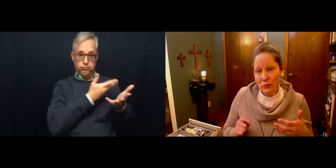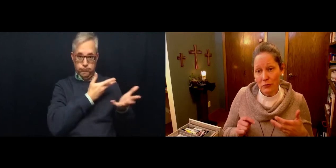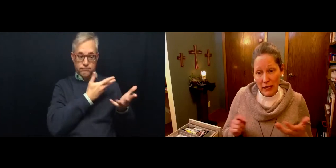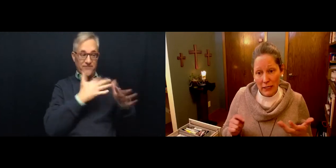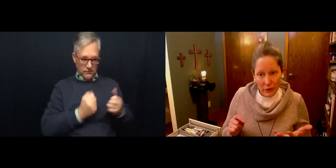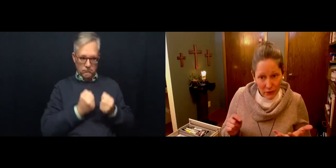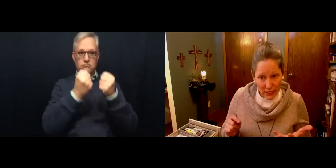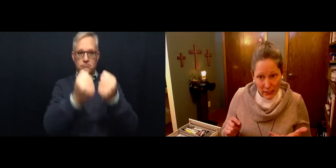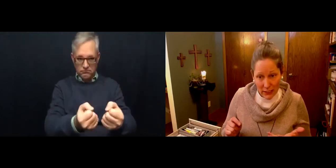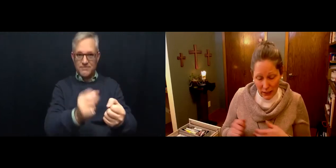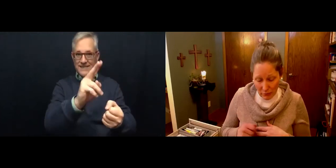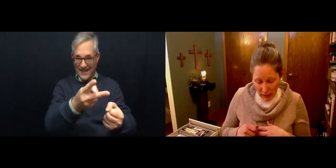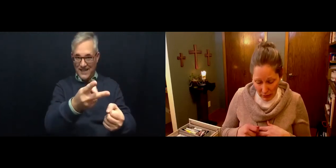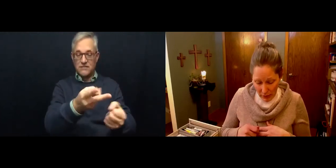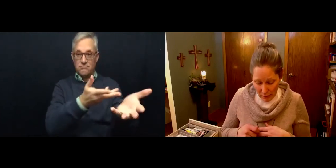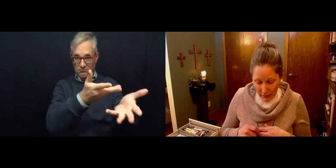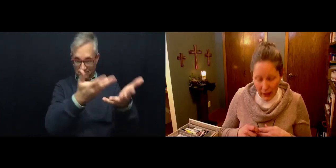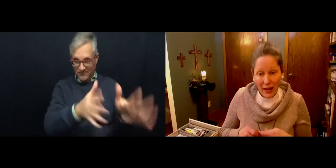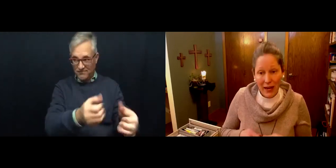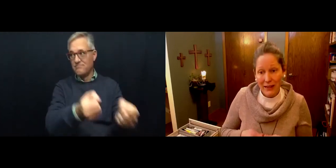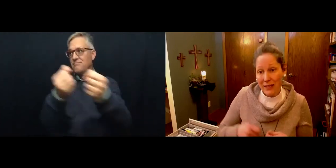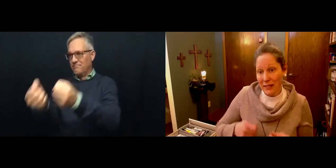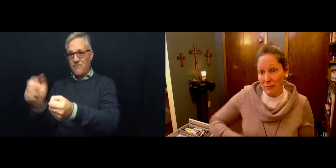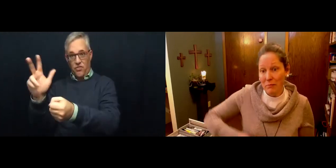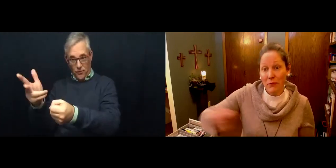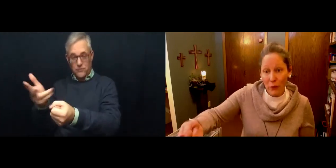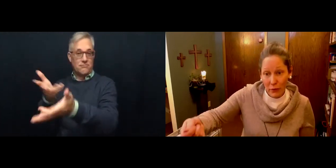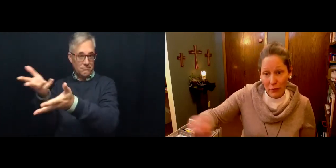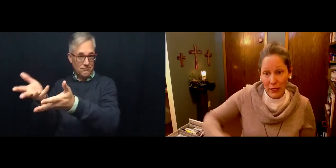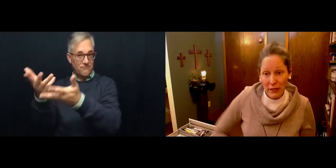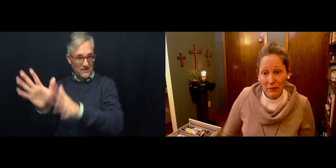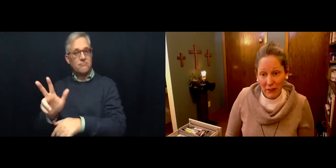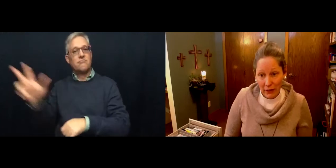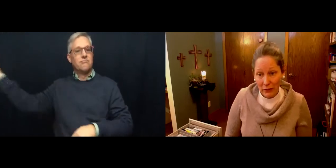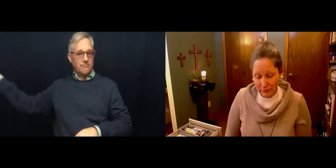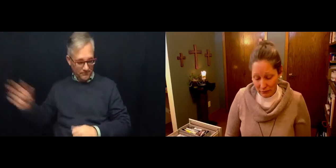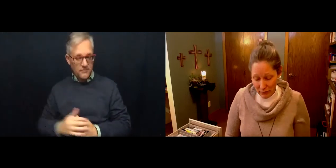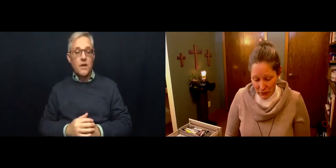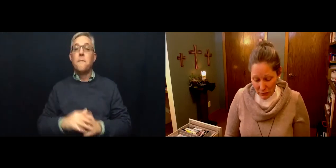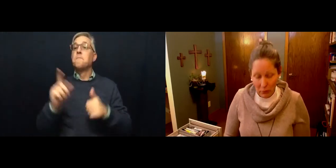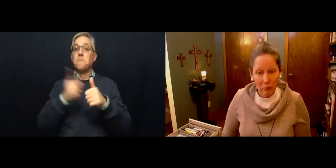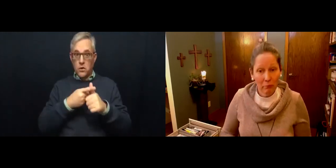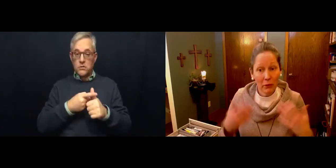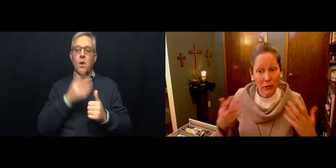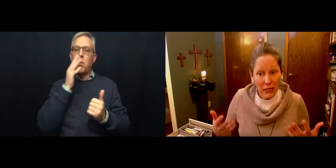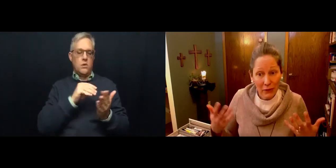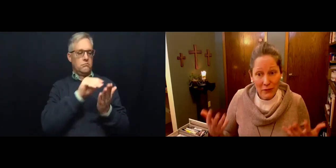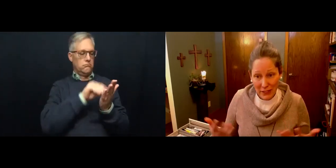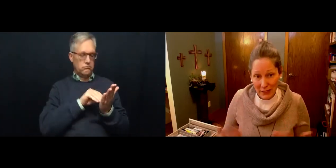write down your sins on paper and then throw it in the fire. So you're burning your sins.